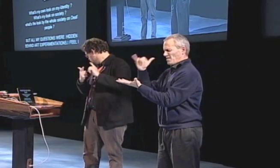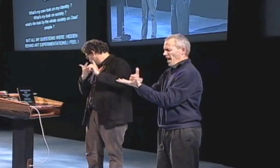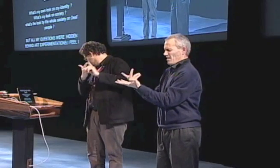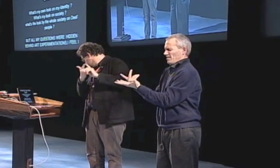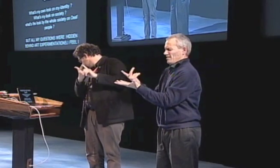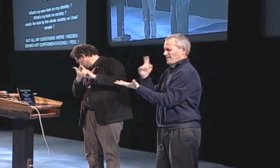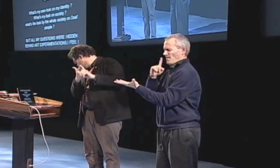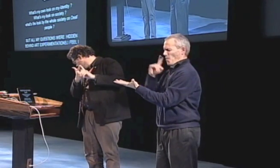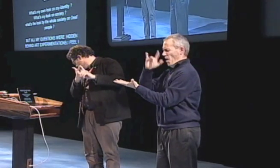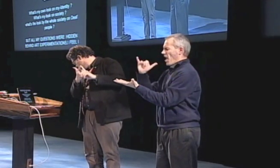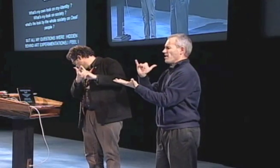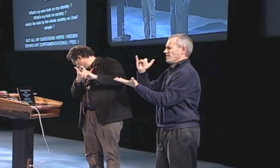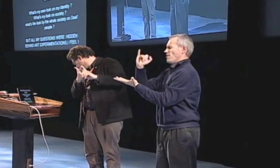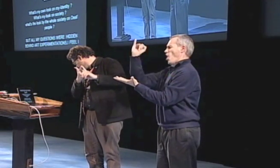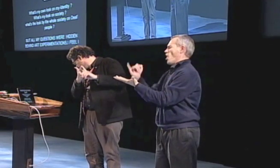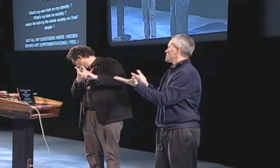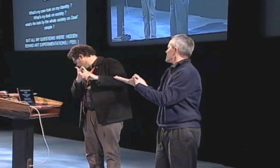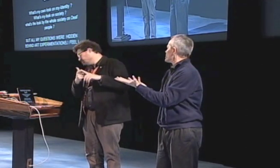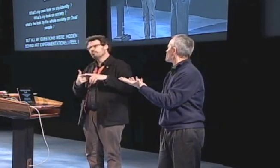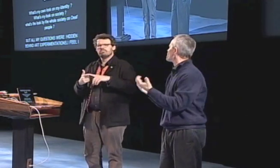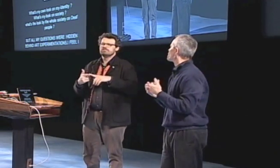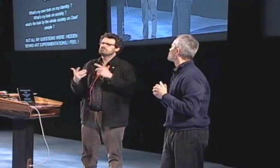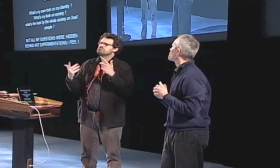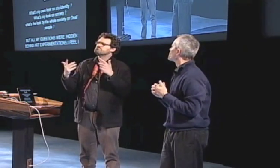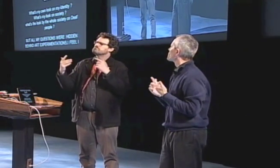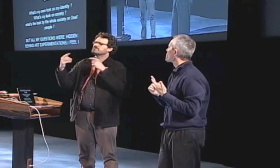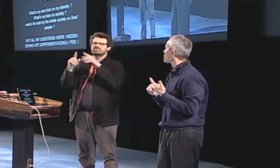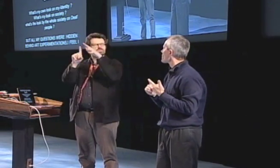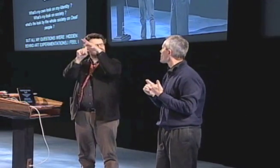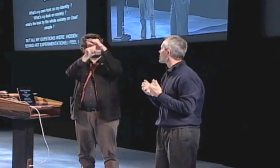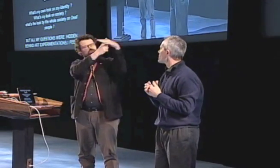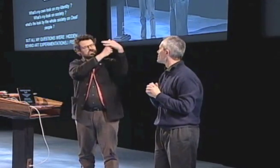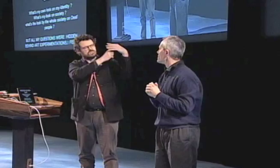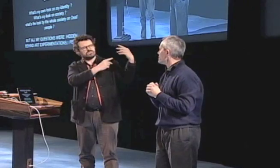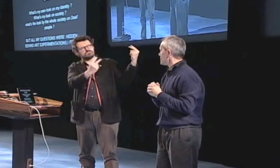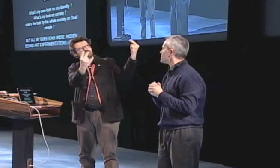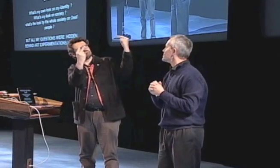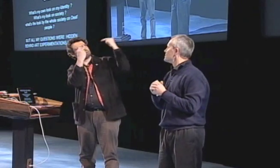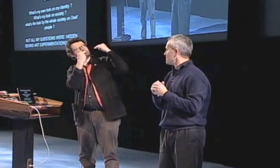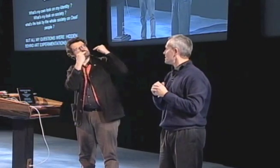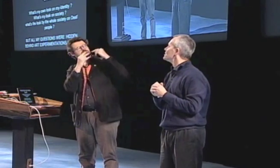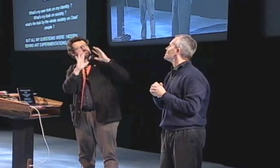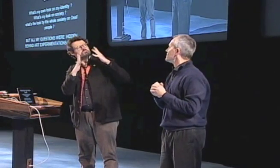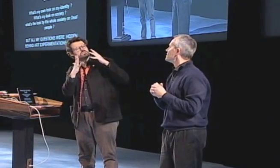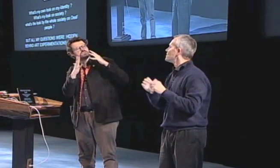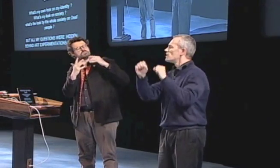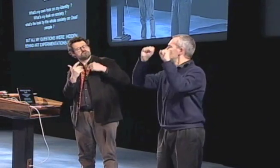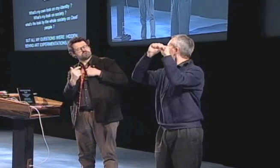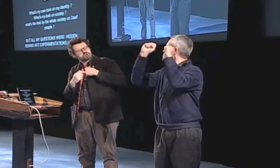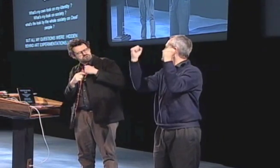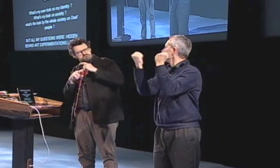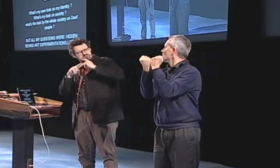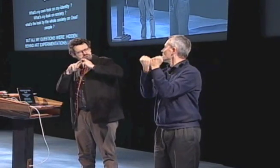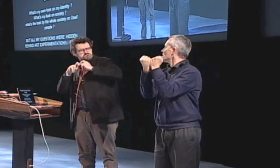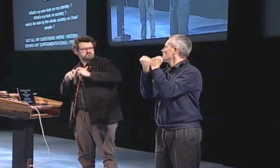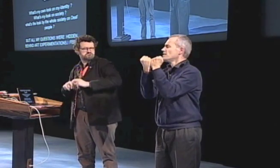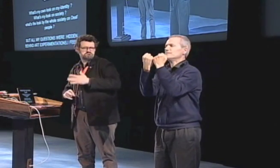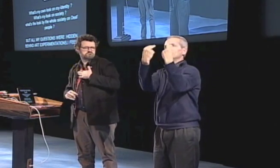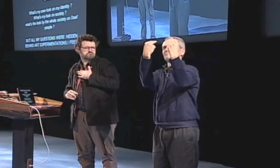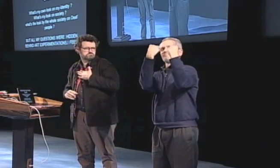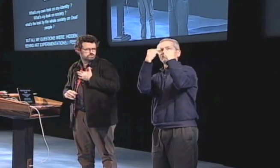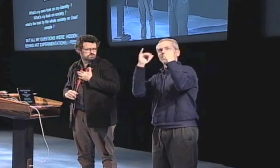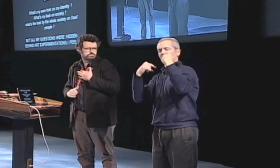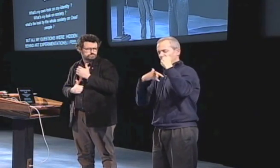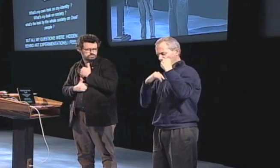and new ways to show how I was feeling. I wondered what art and deaf art really meant and what it would look like.